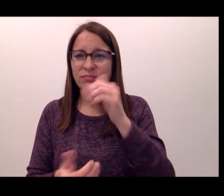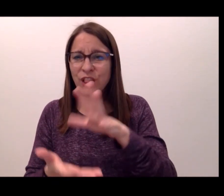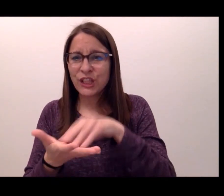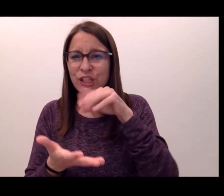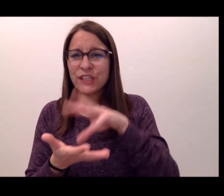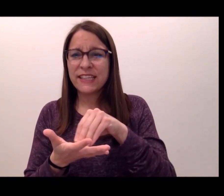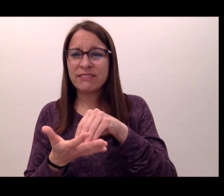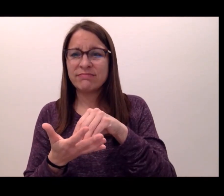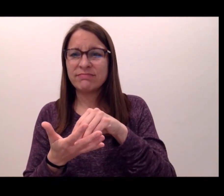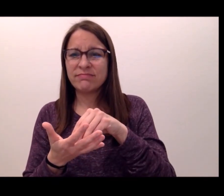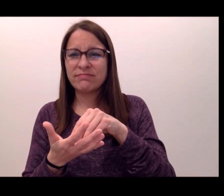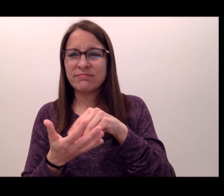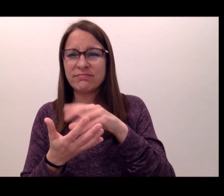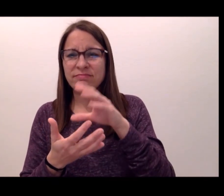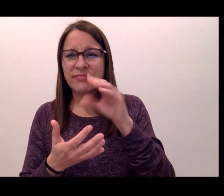a variety of different things in the world.